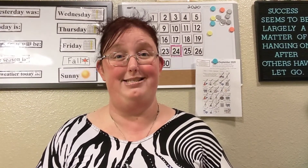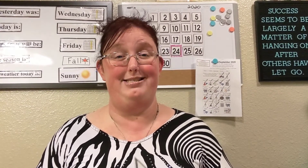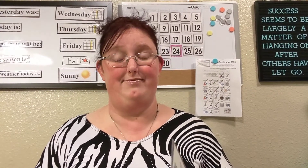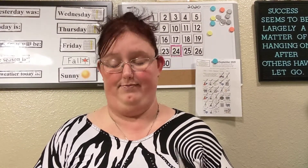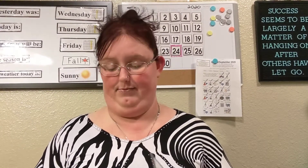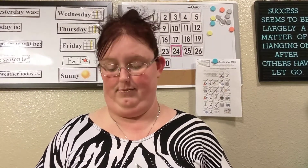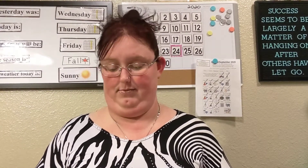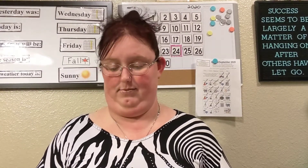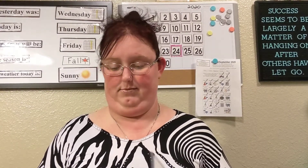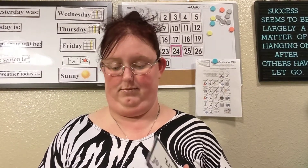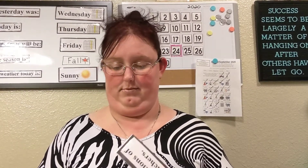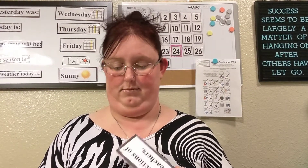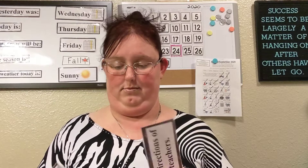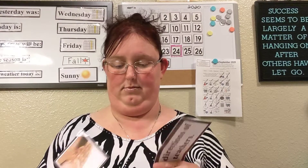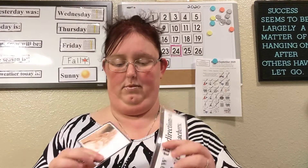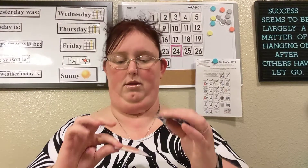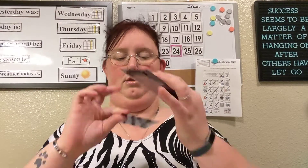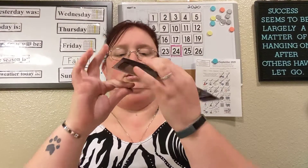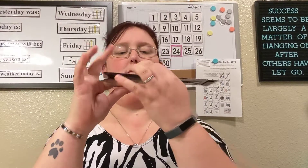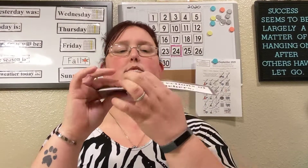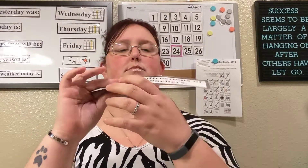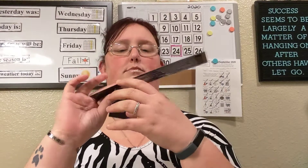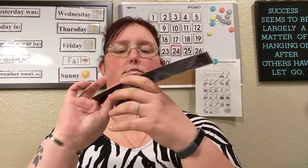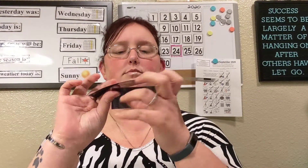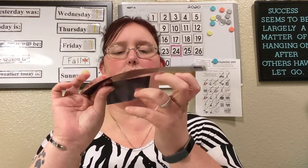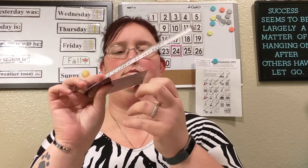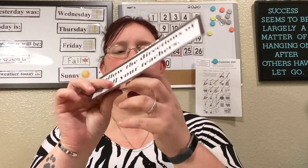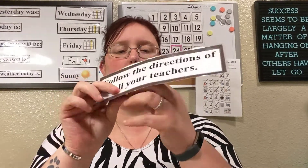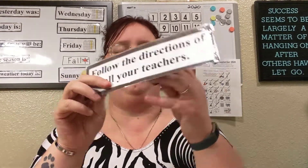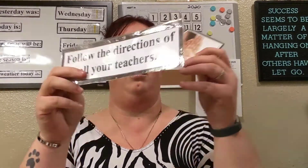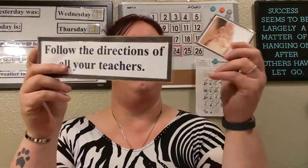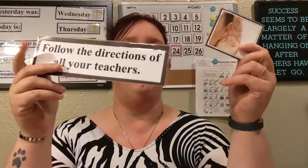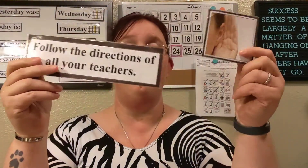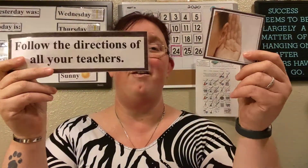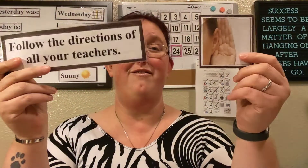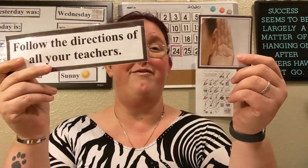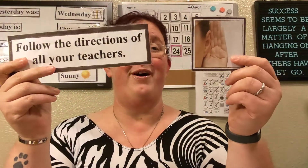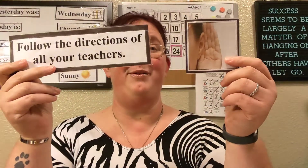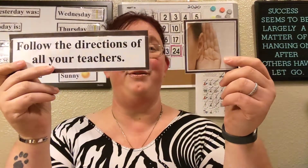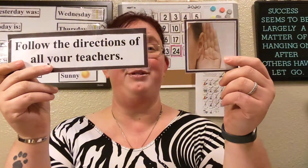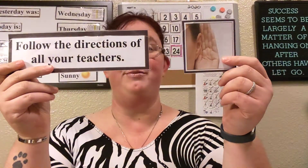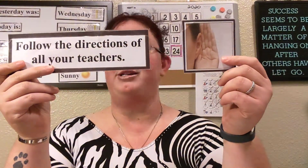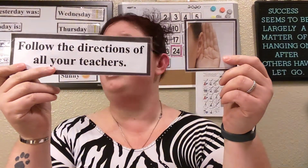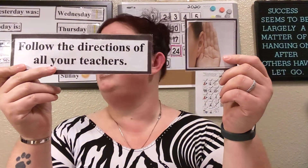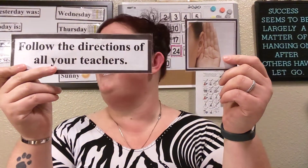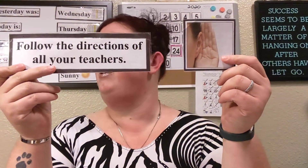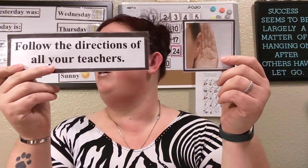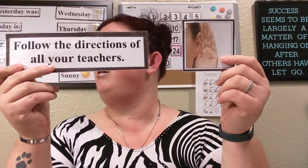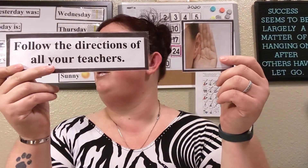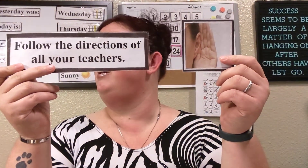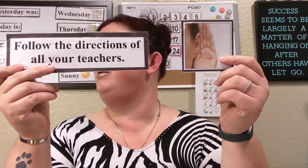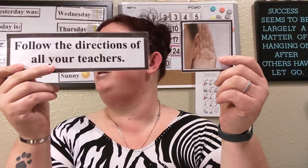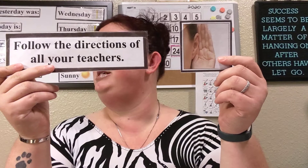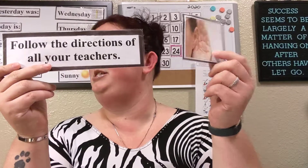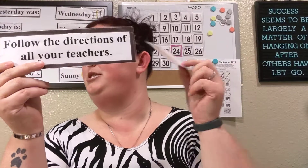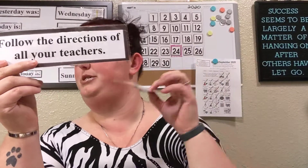follow the directions of all your teachers